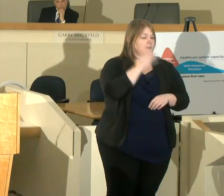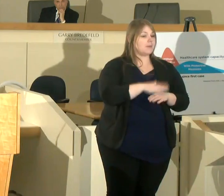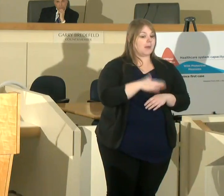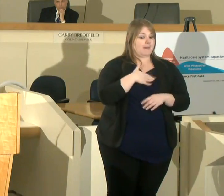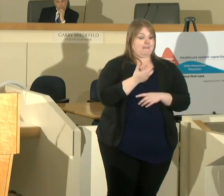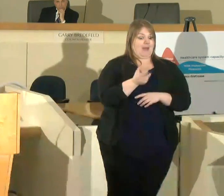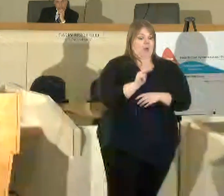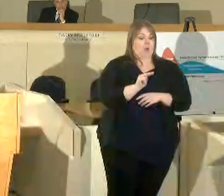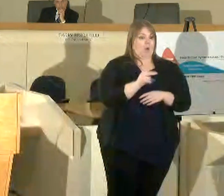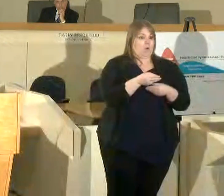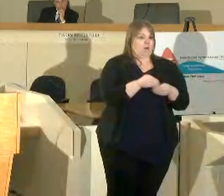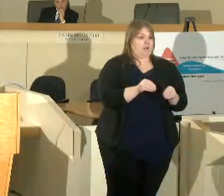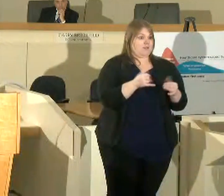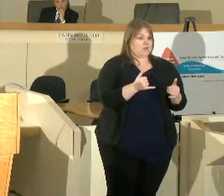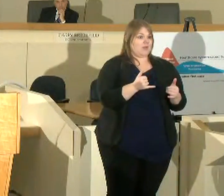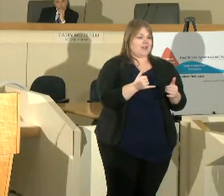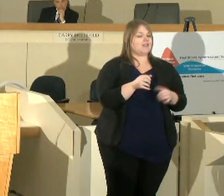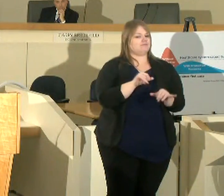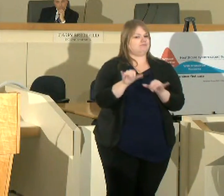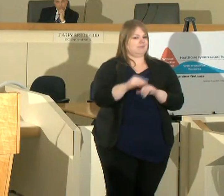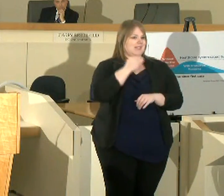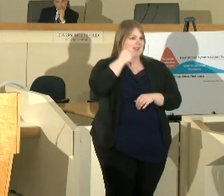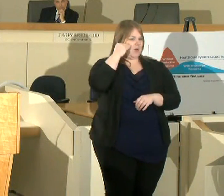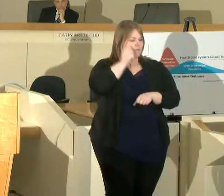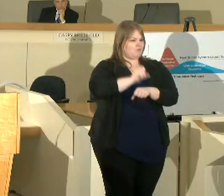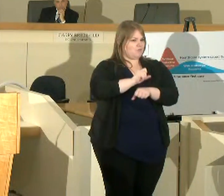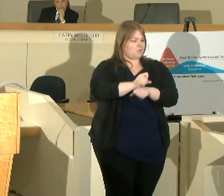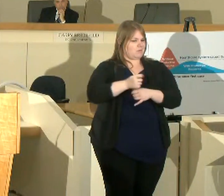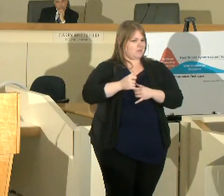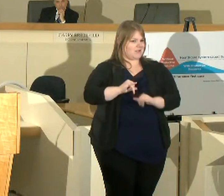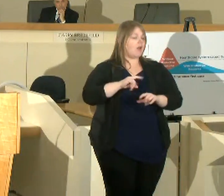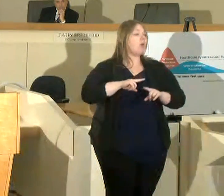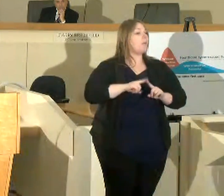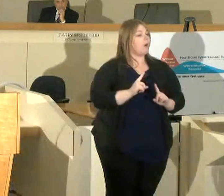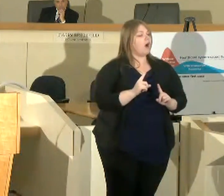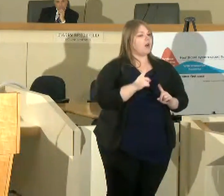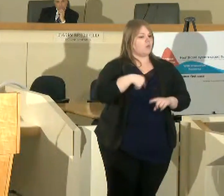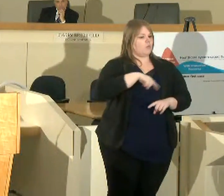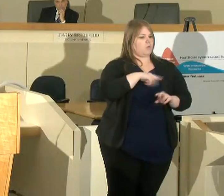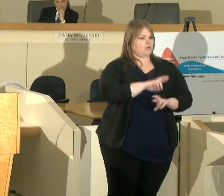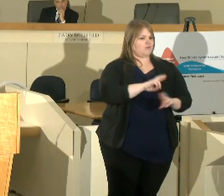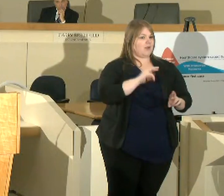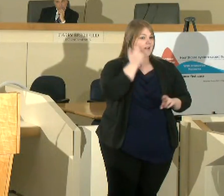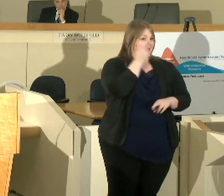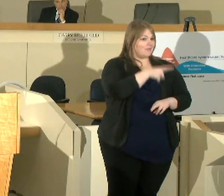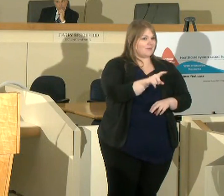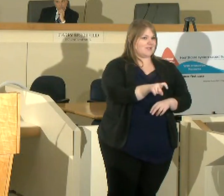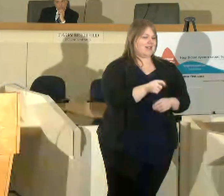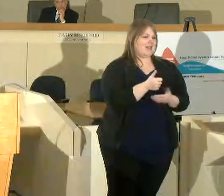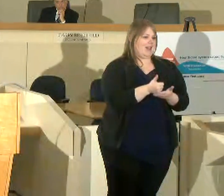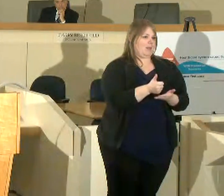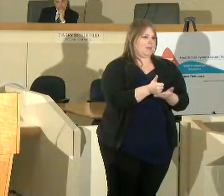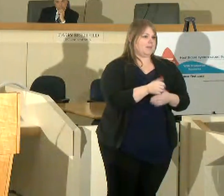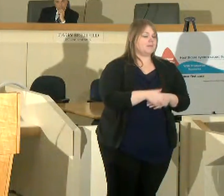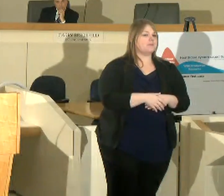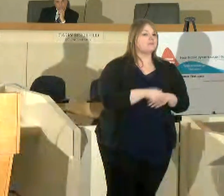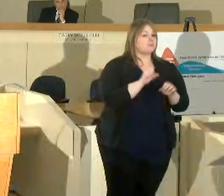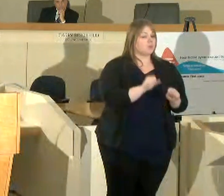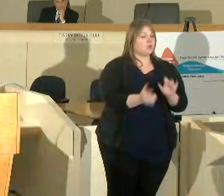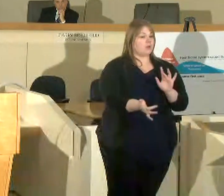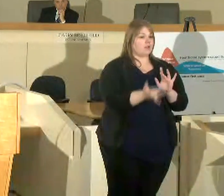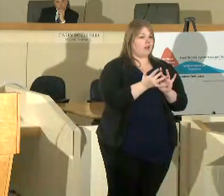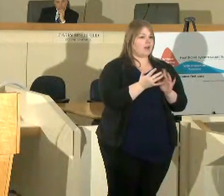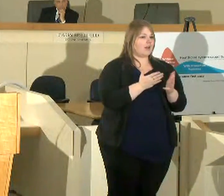office is working remotely but we stand ready to assist those who need help you can contact us